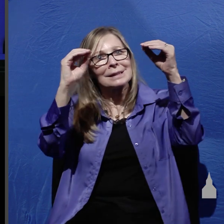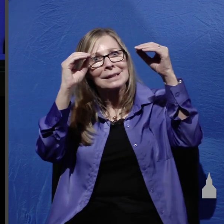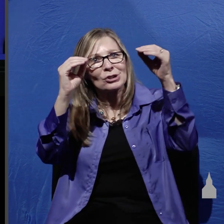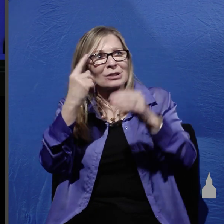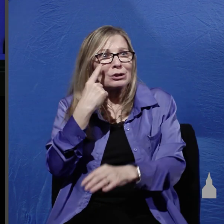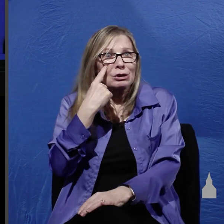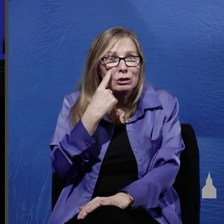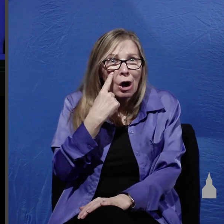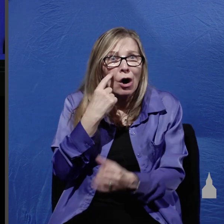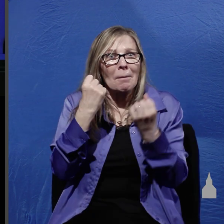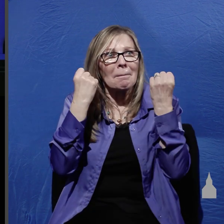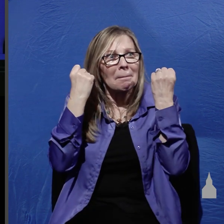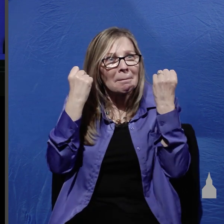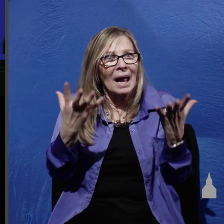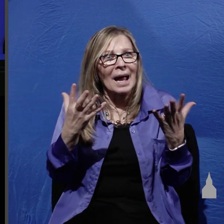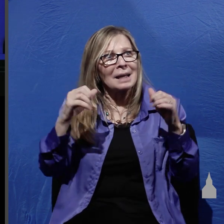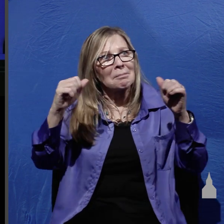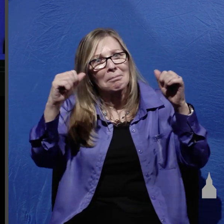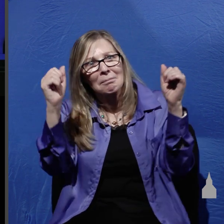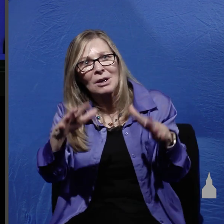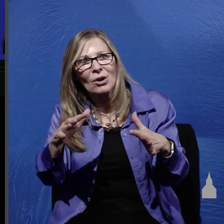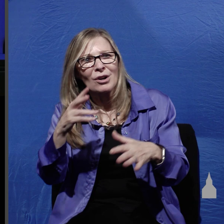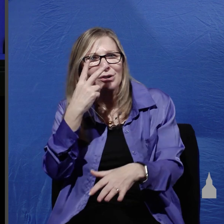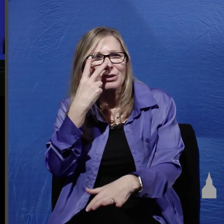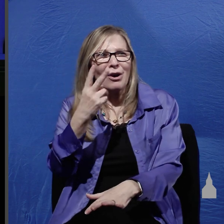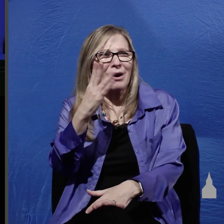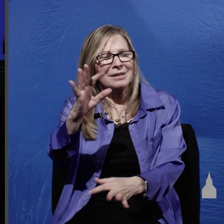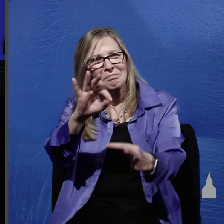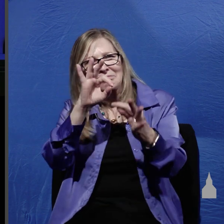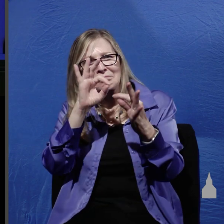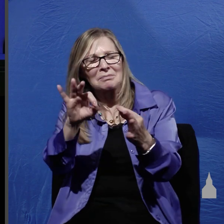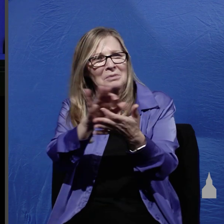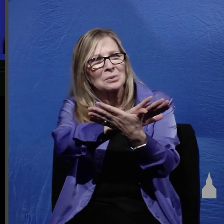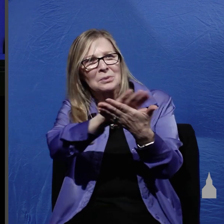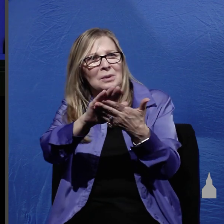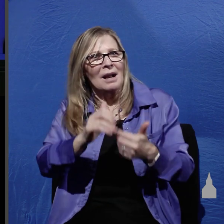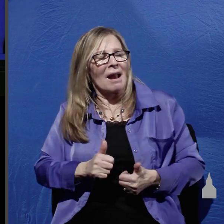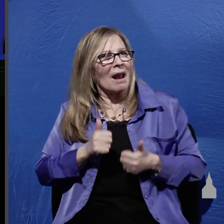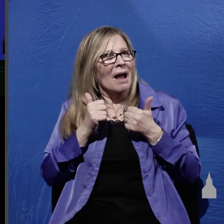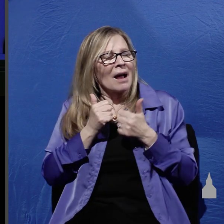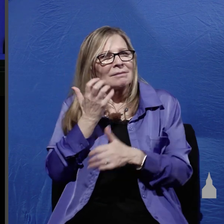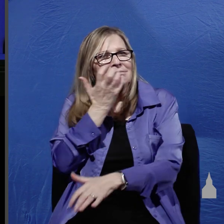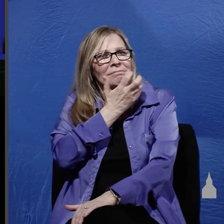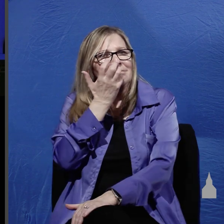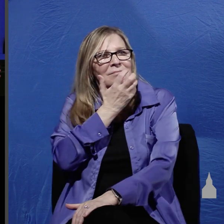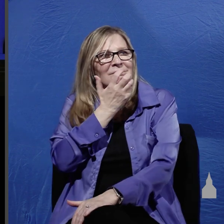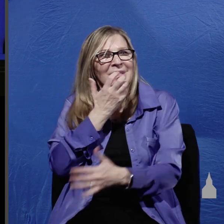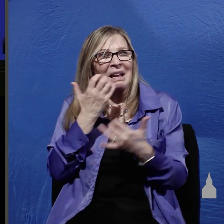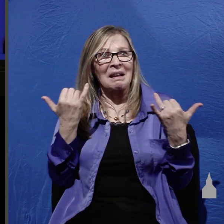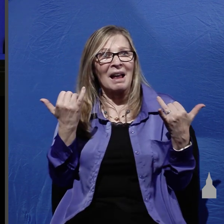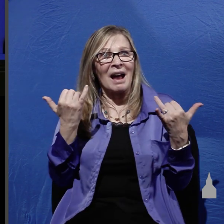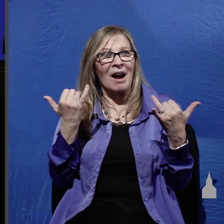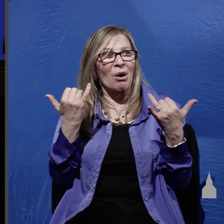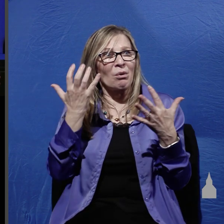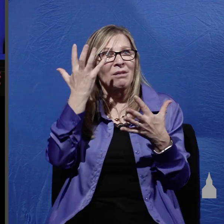miracles they observed his faultless and sinless and blameless life and now it was just over it was just over